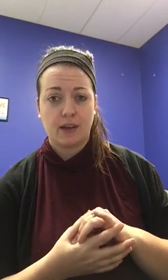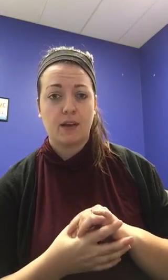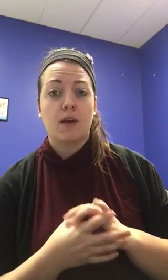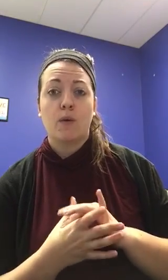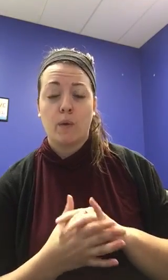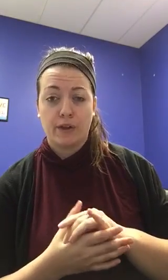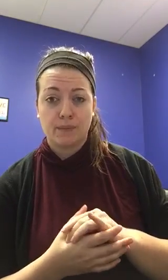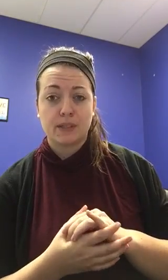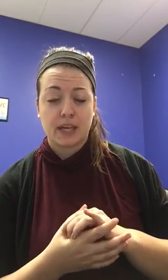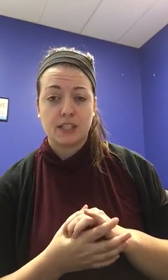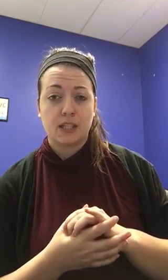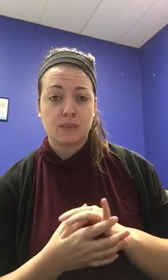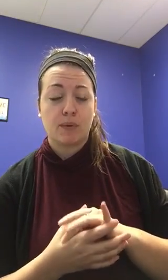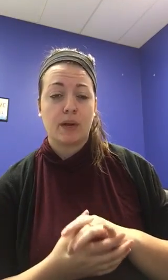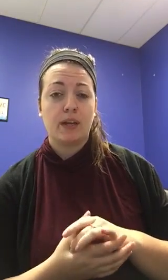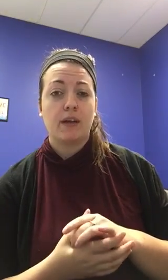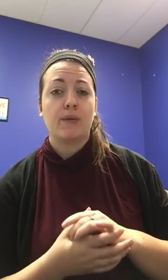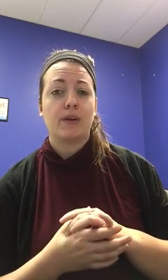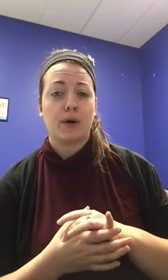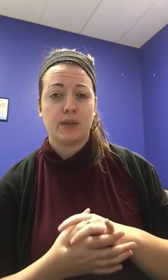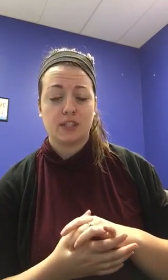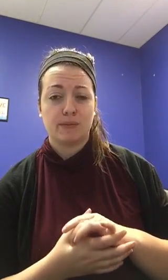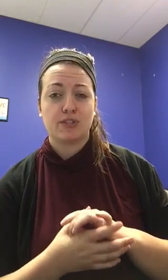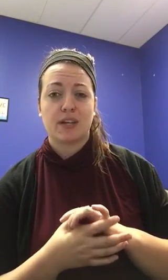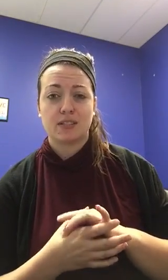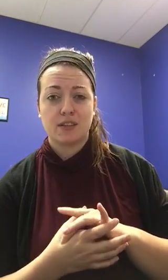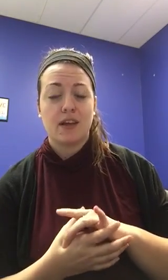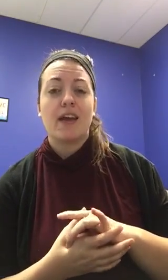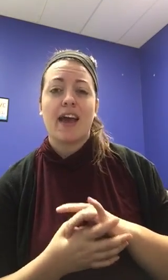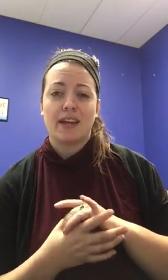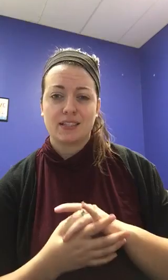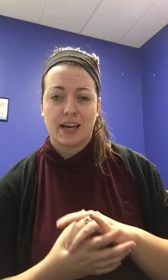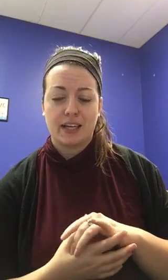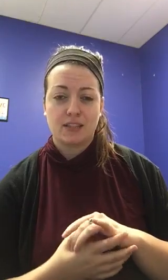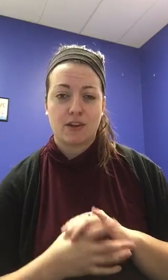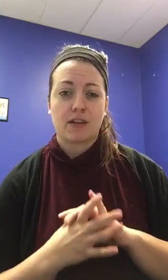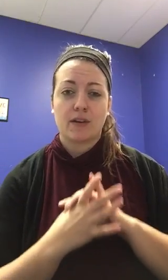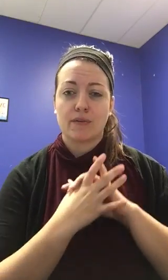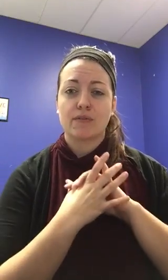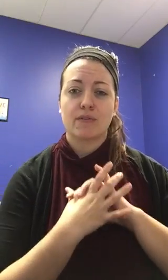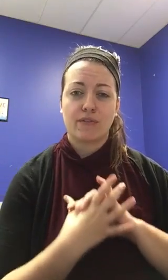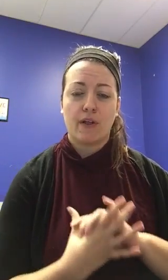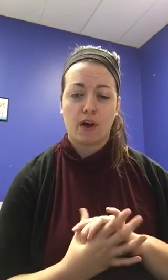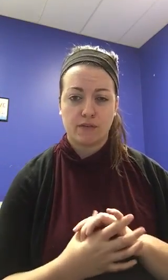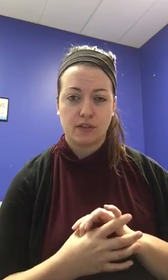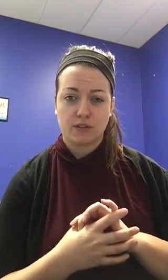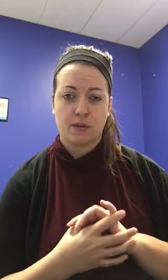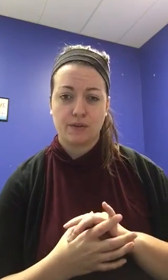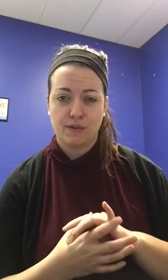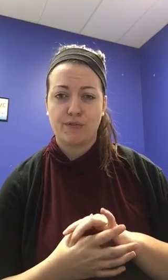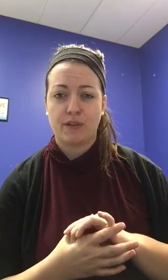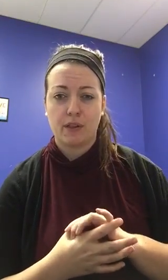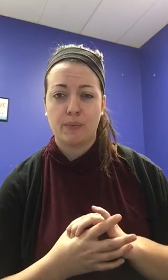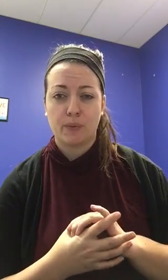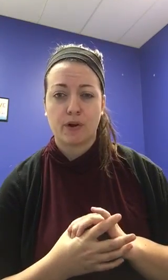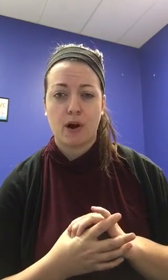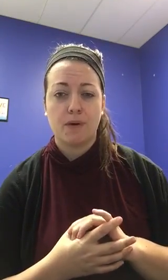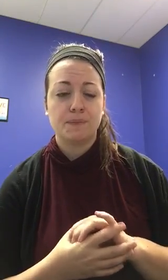while you're massaging this point, you can notice some stress and anxiety starting, you know, falling off of your shoulders and you feel a little bit more calm.